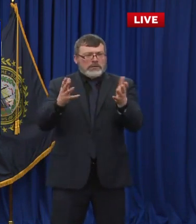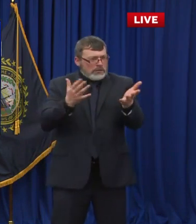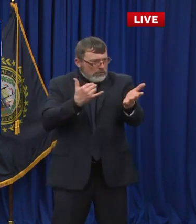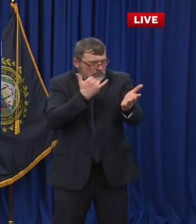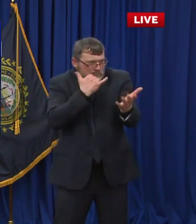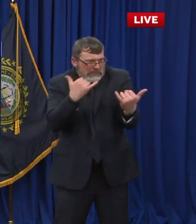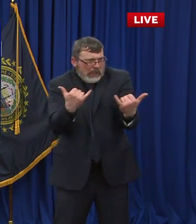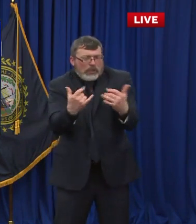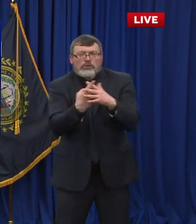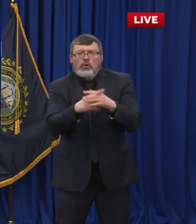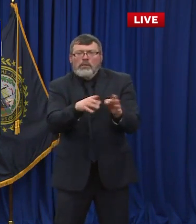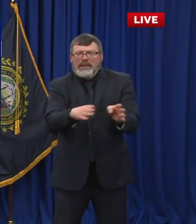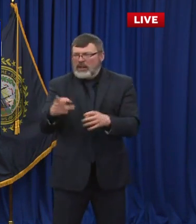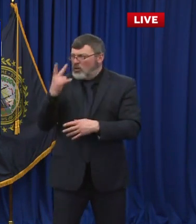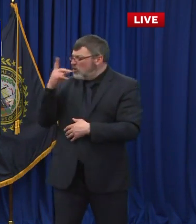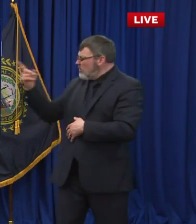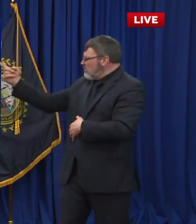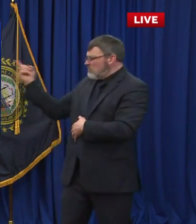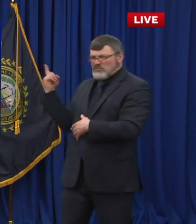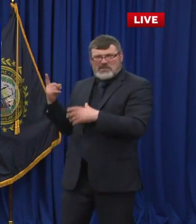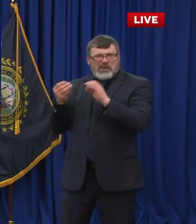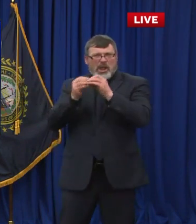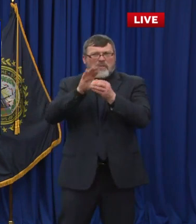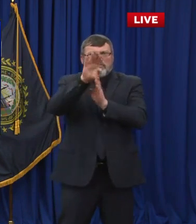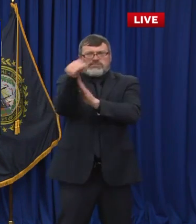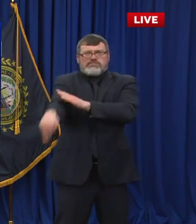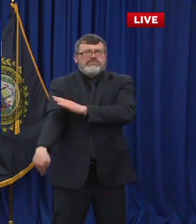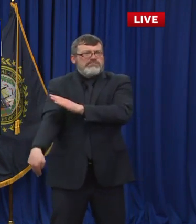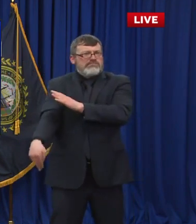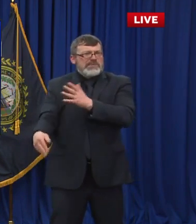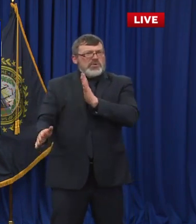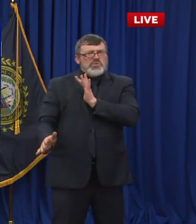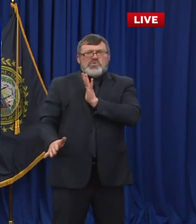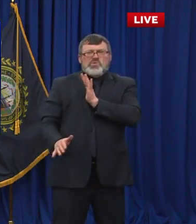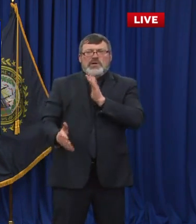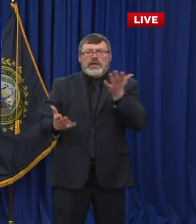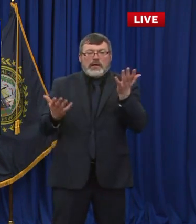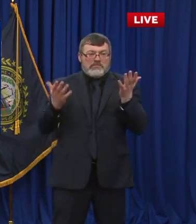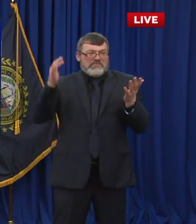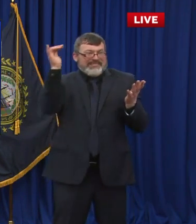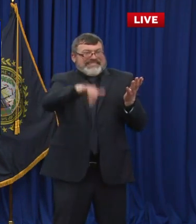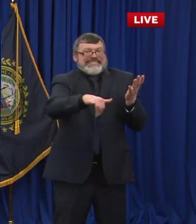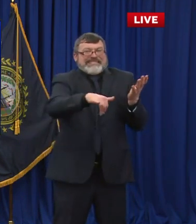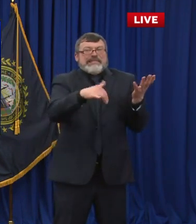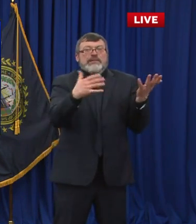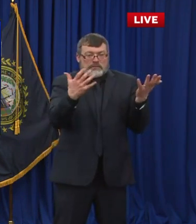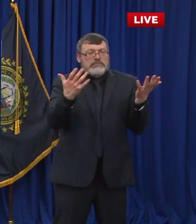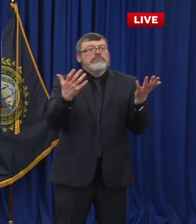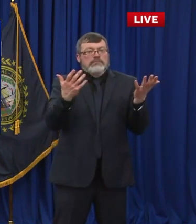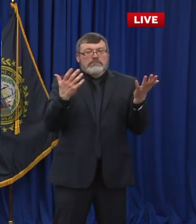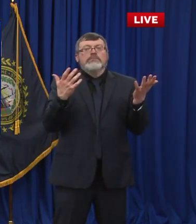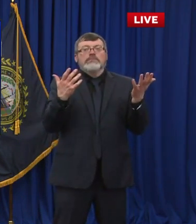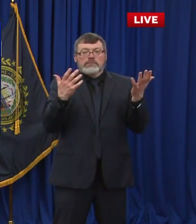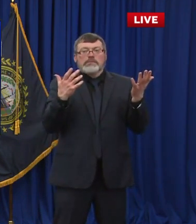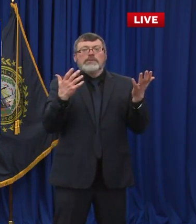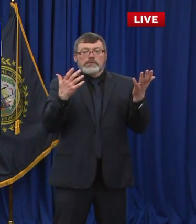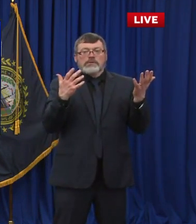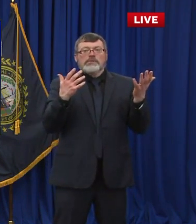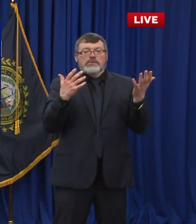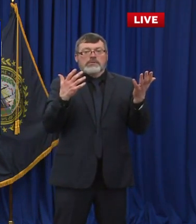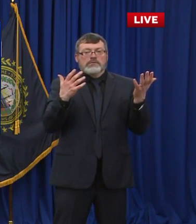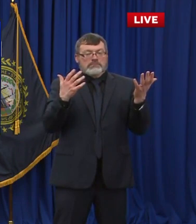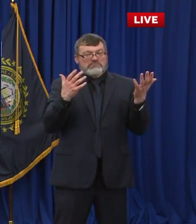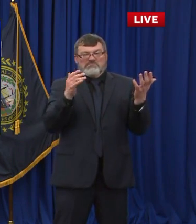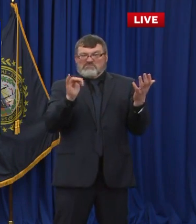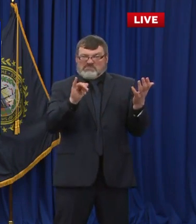these trajectories that we've seen, these data trends that we're seeing, the success of the vaccine all leads to things being much more relaxed and with a lot more